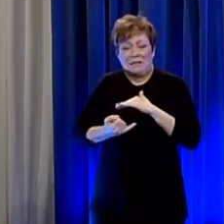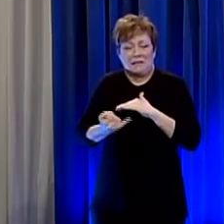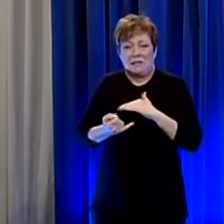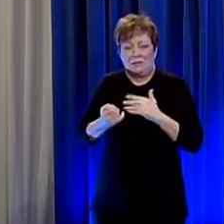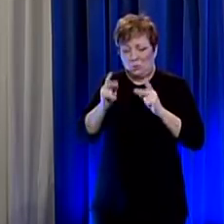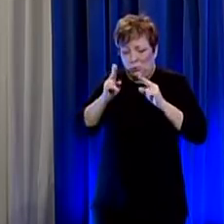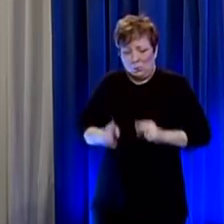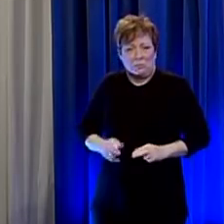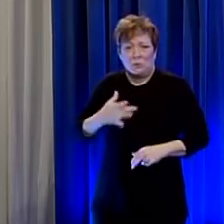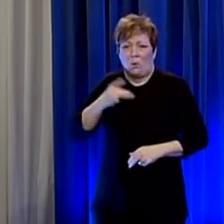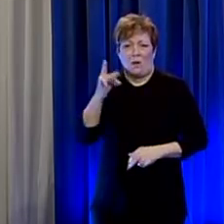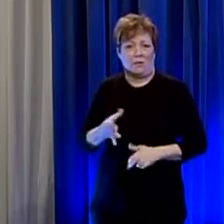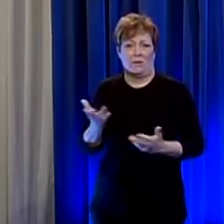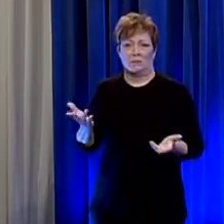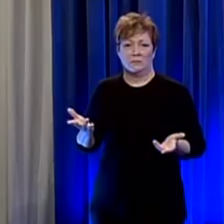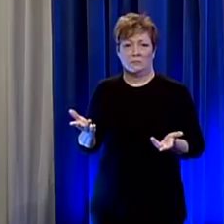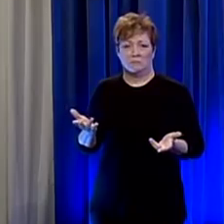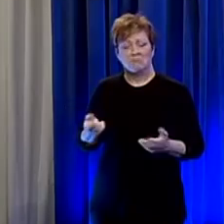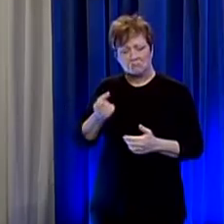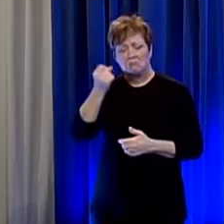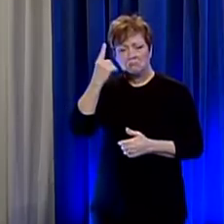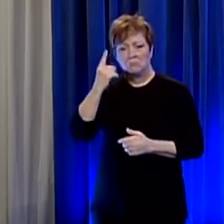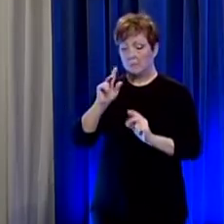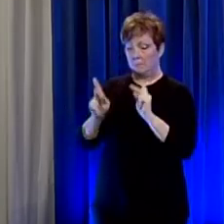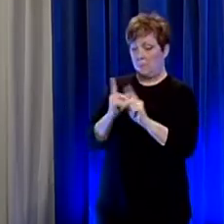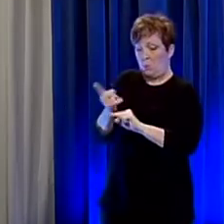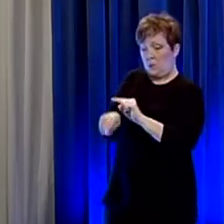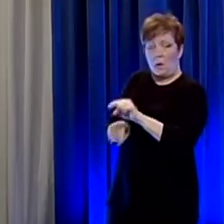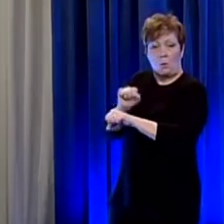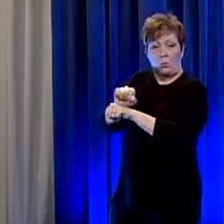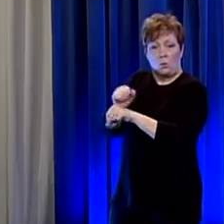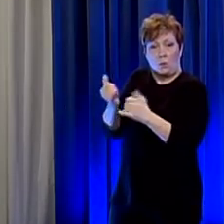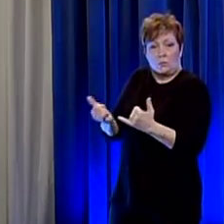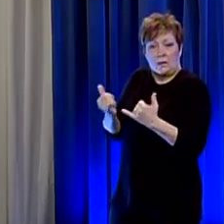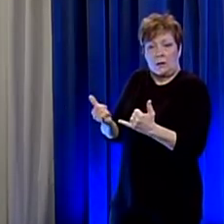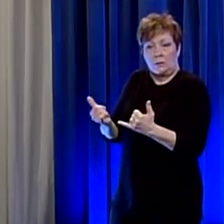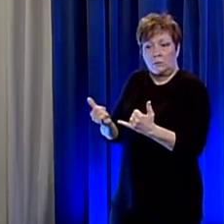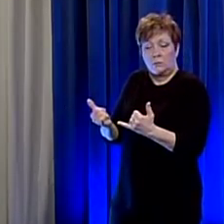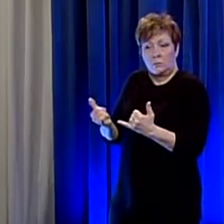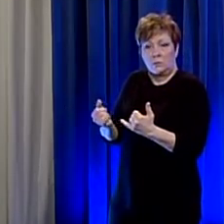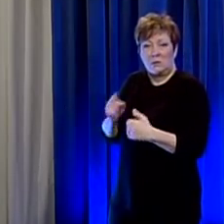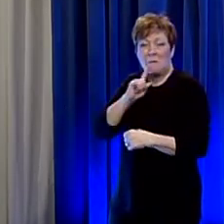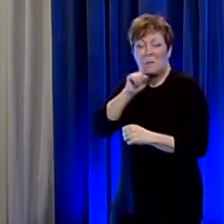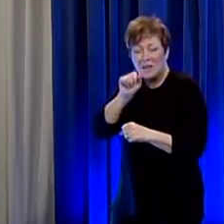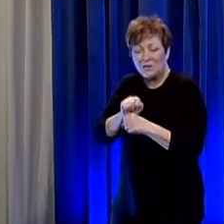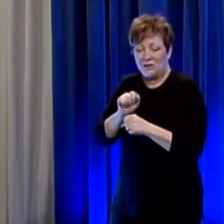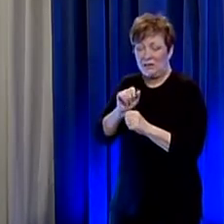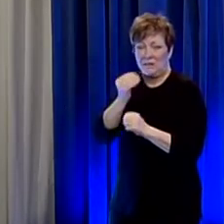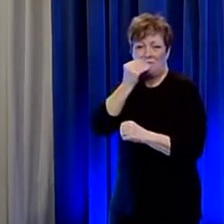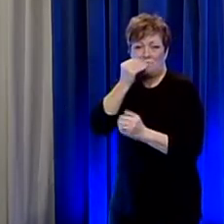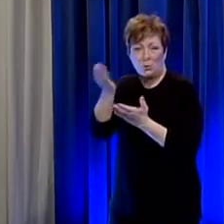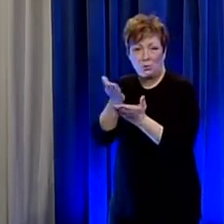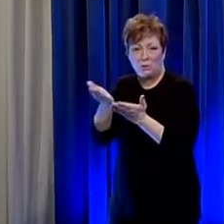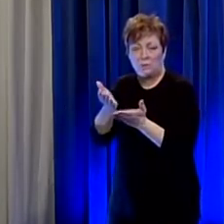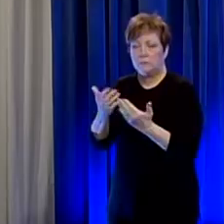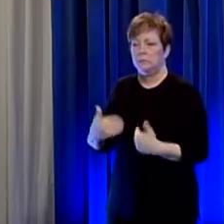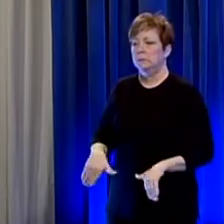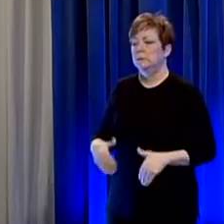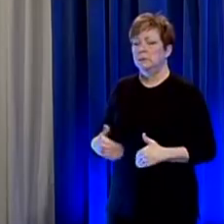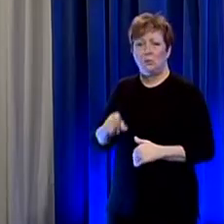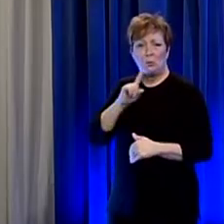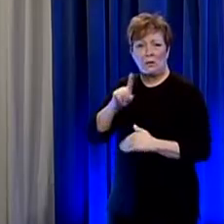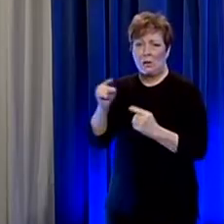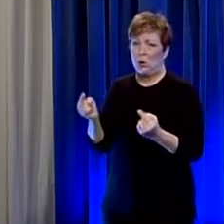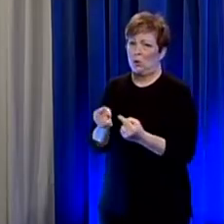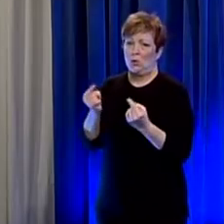like that very much for people who are aren't able to work right now people in in the food service industry for example those people are